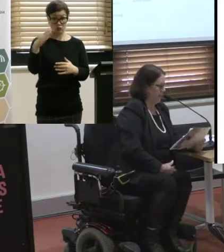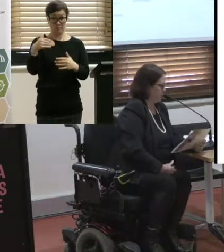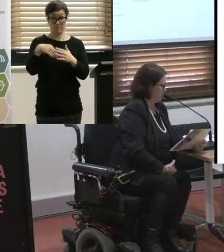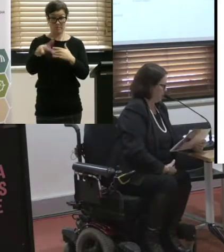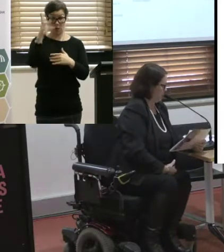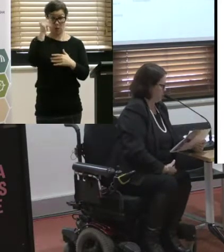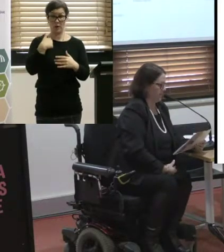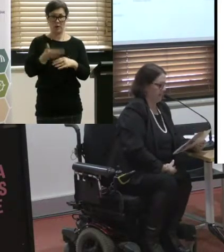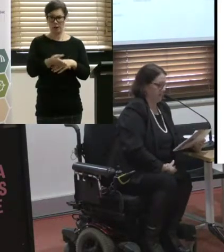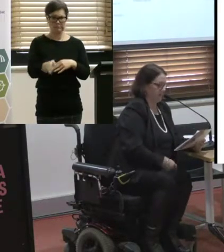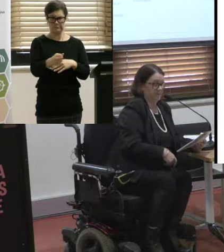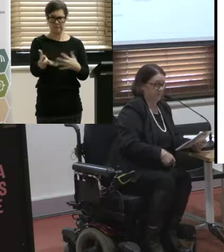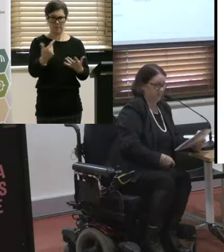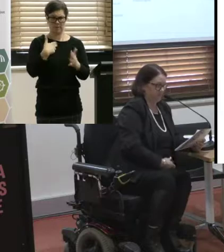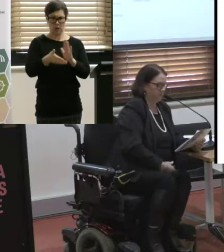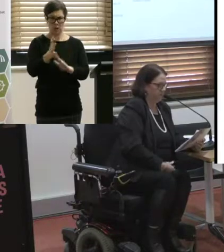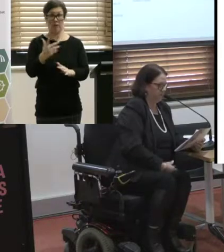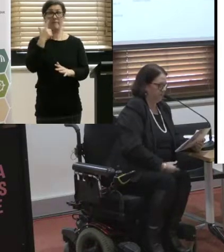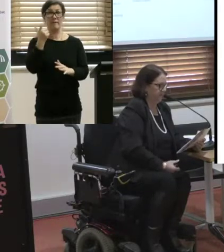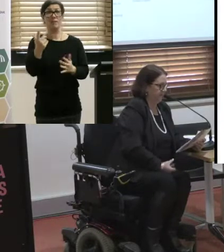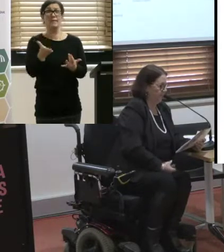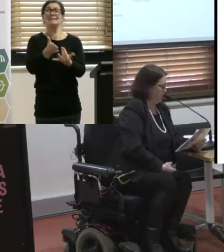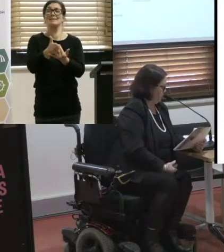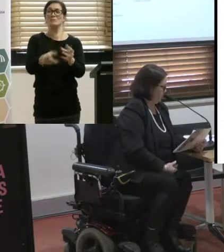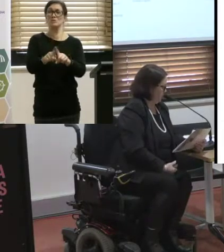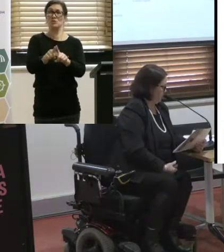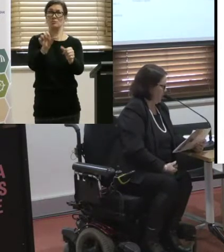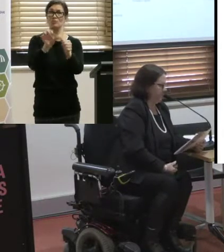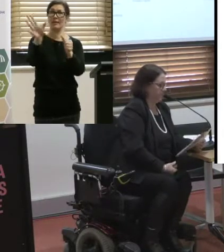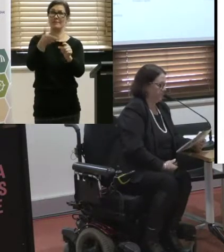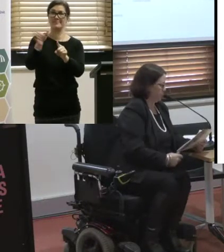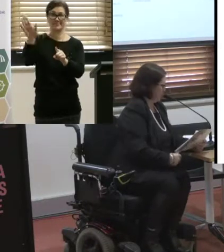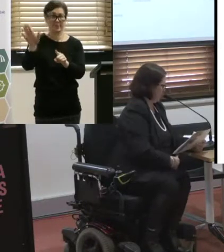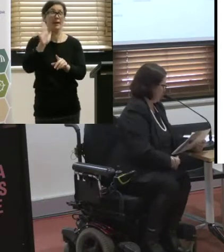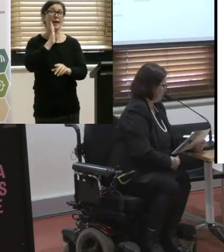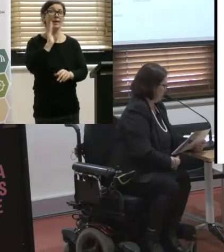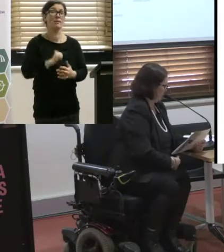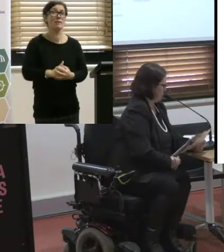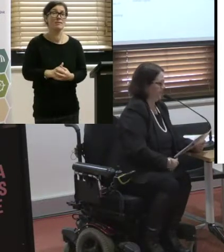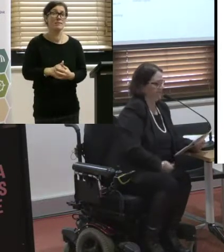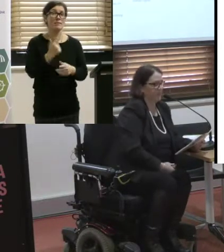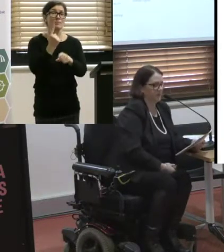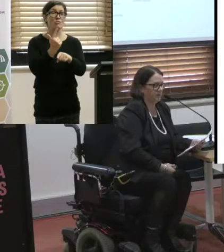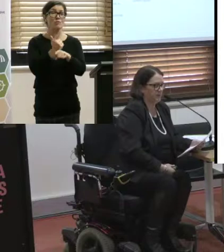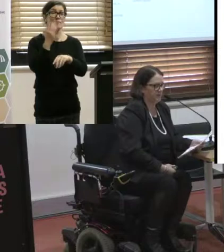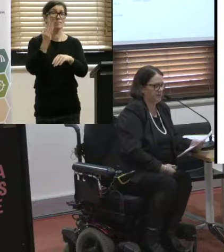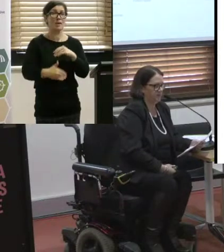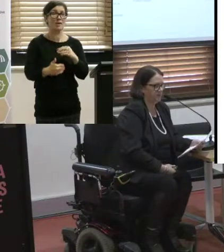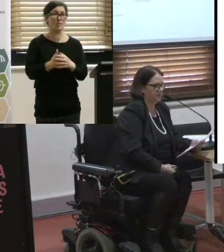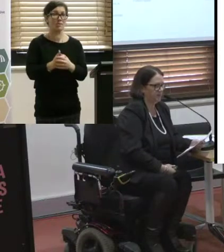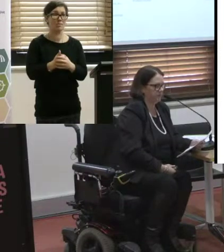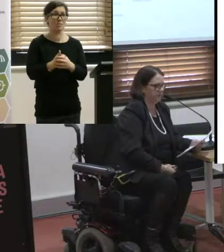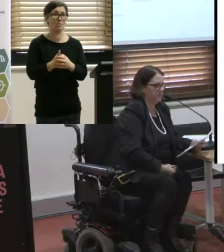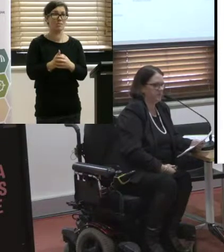Anyhow, so that was accessible. was awesome. And we were talking about that